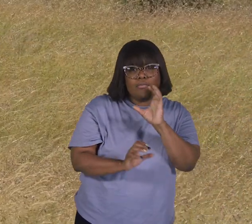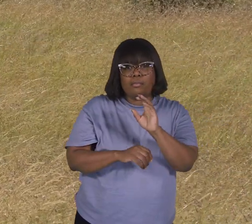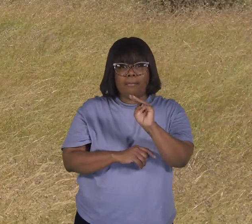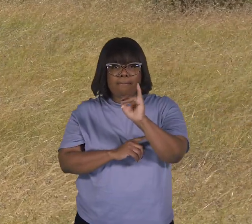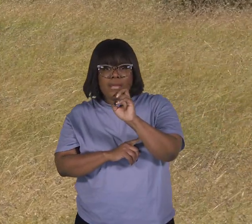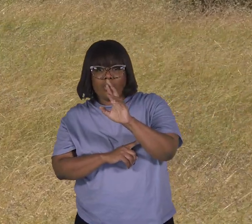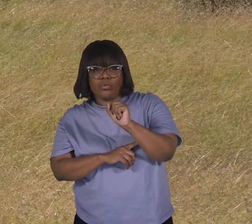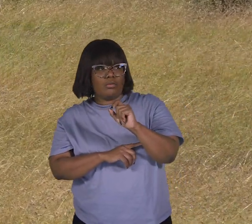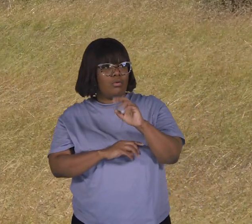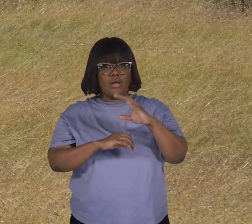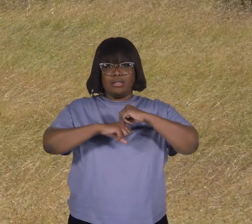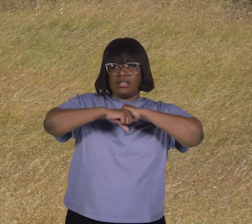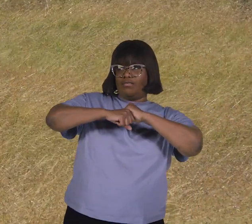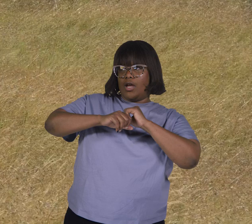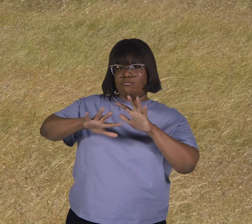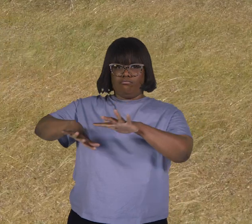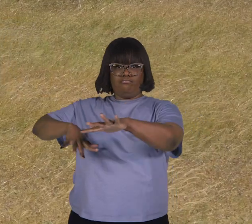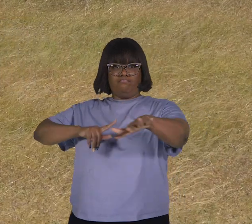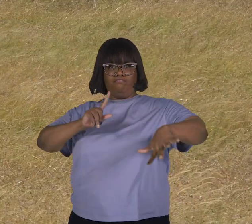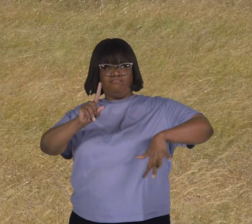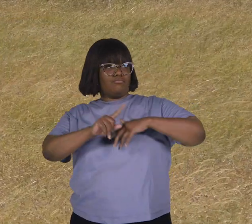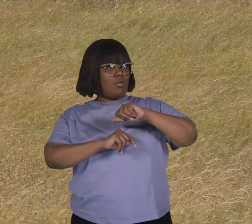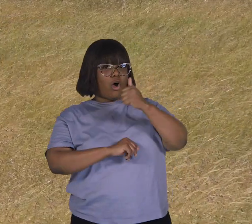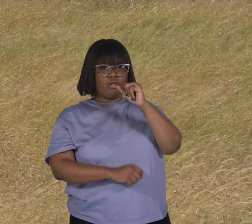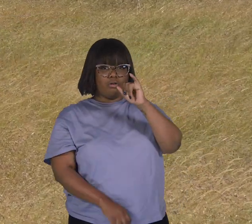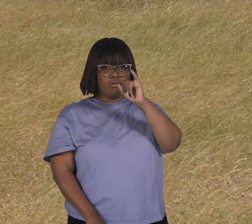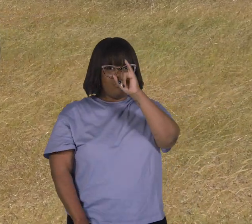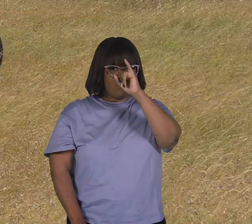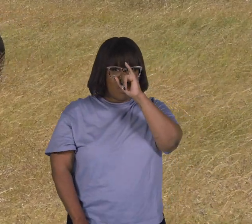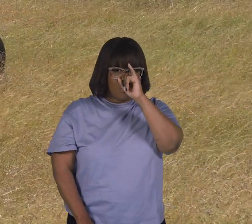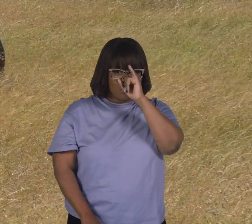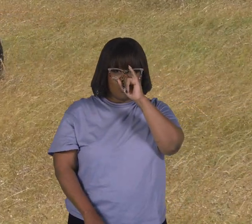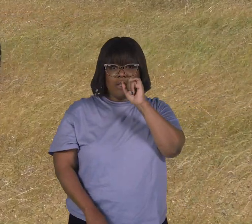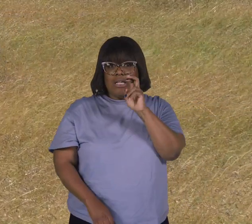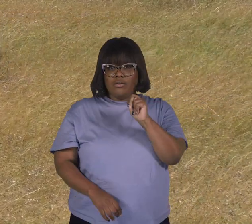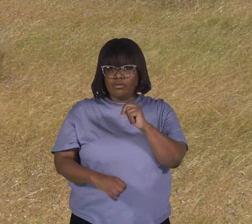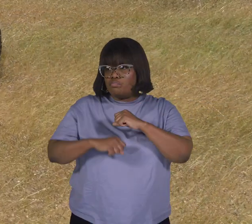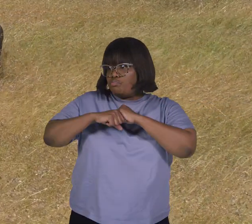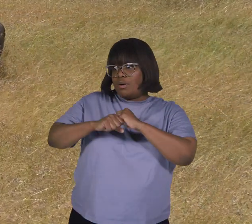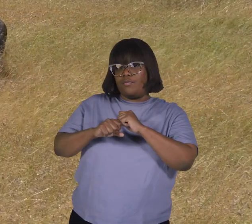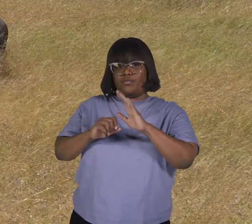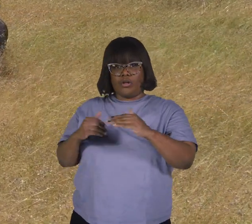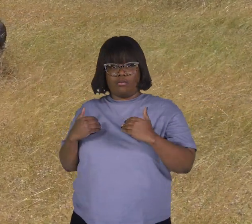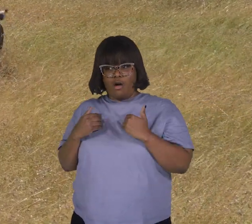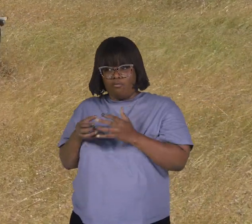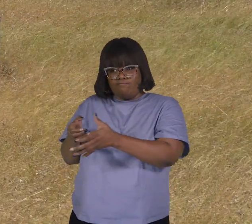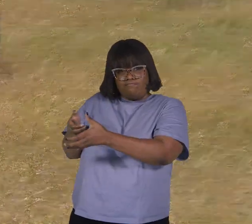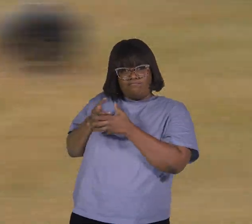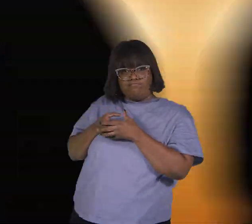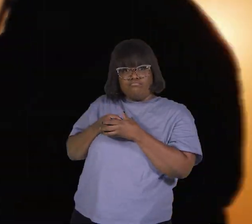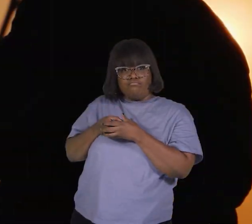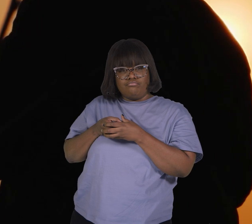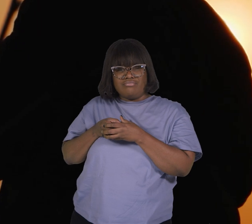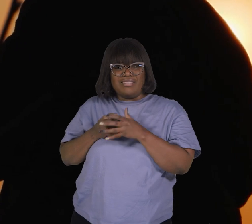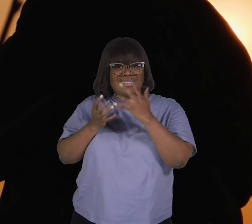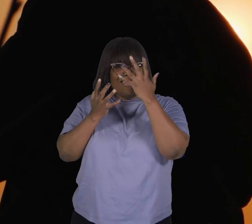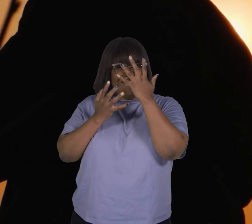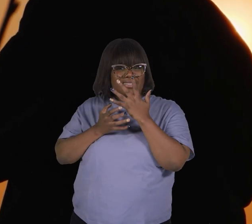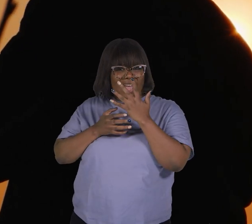defending their territory from other rhinos, and sometimes even protecting their young. Sadly, these